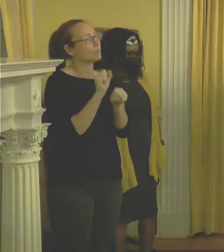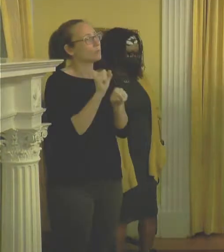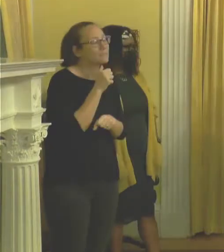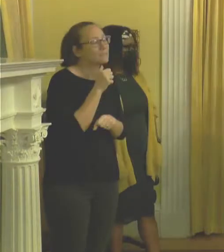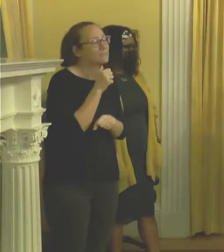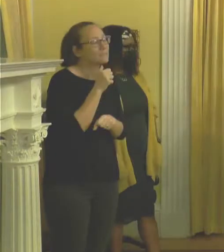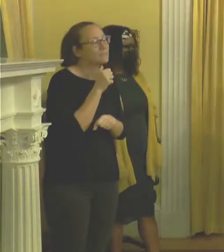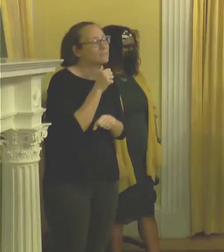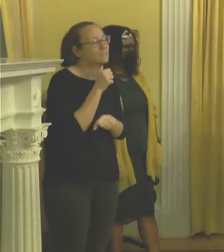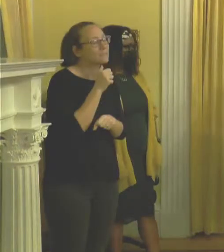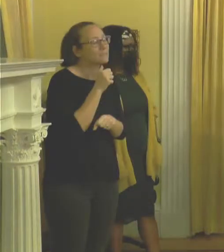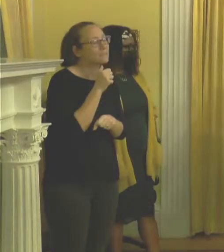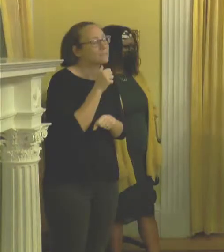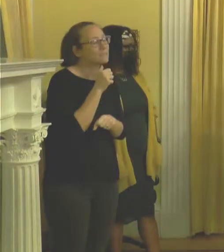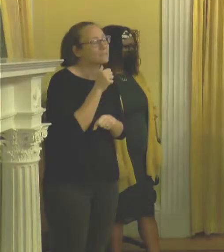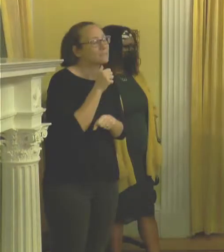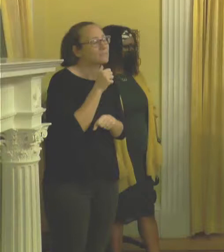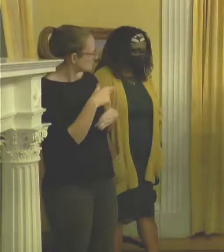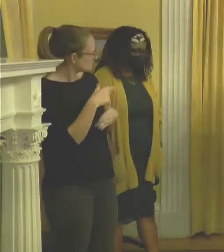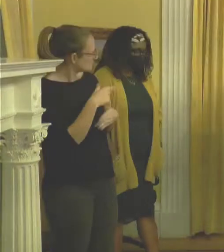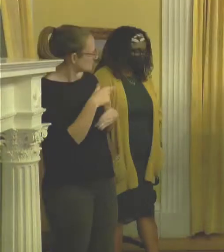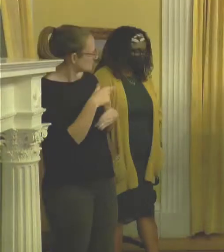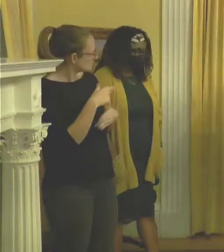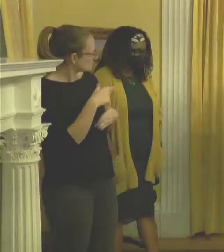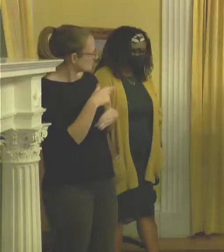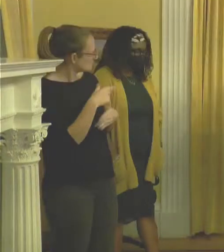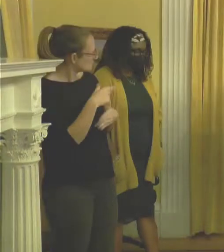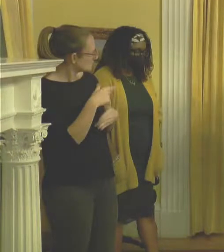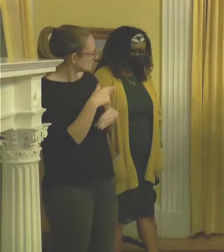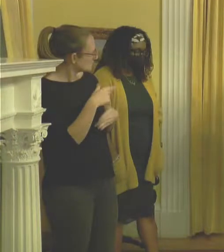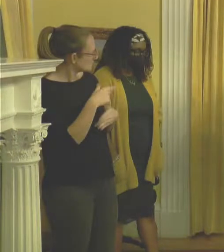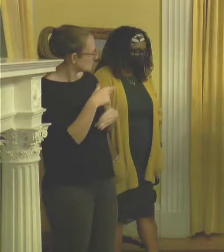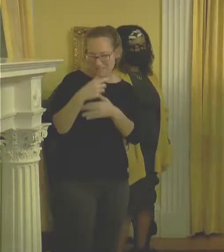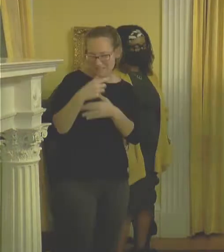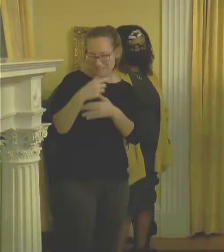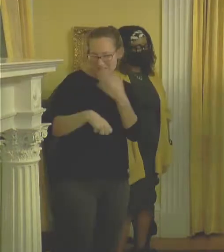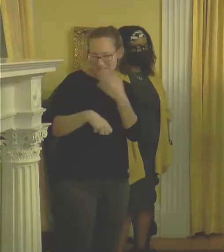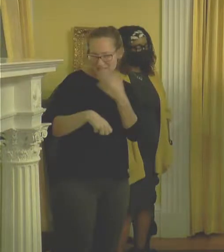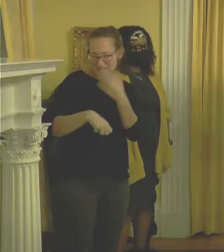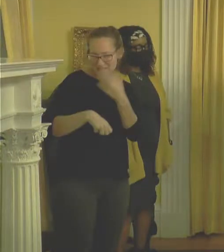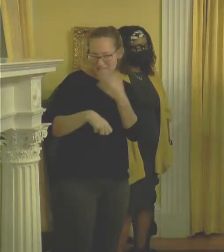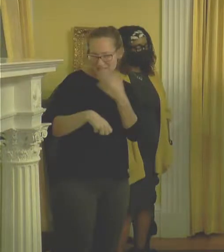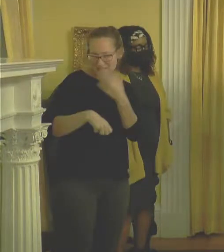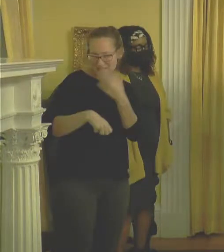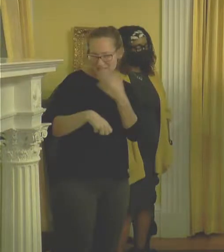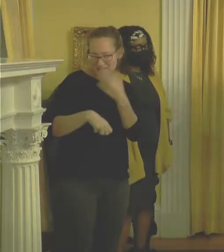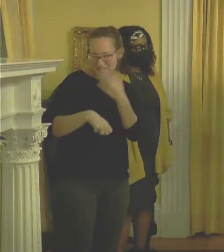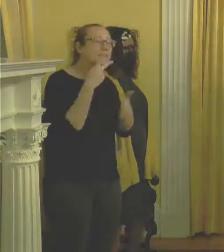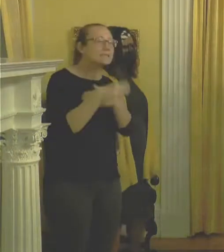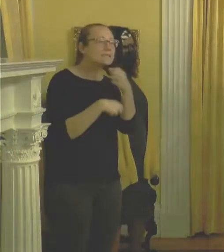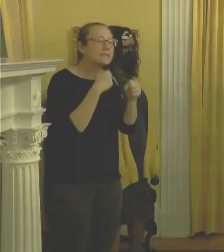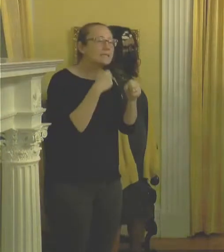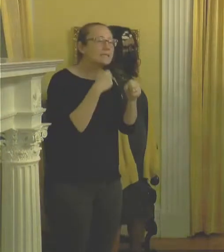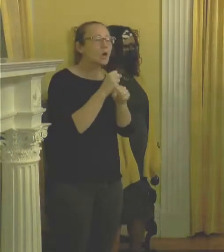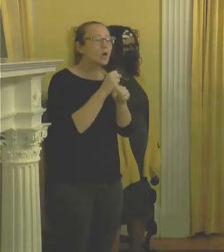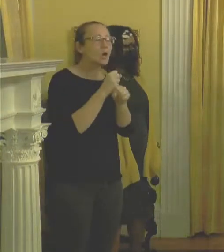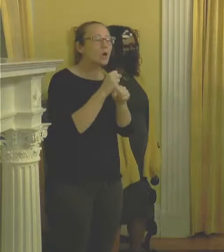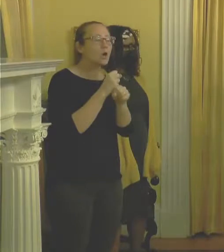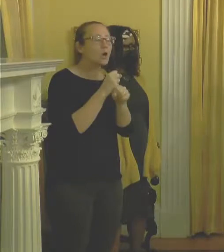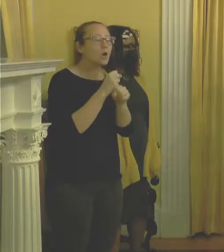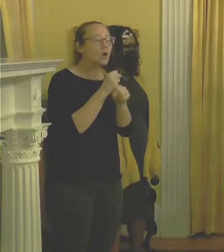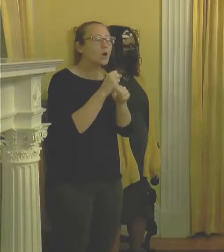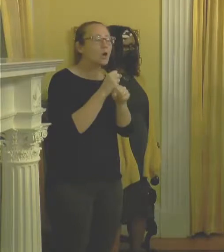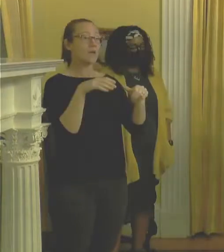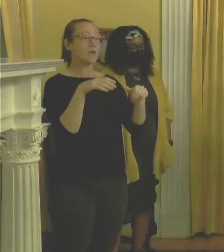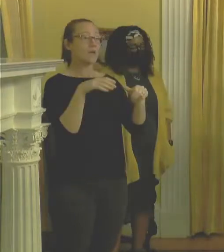amazing work that they do these really wonderful, maybe once or twice a year open studios. So you can actually go and wander